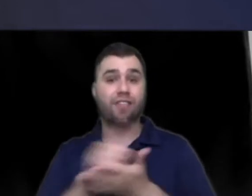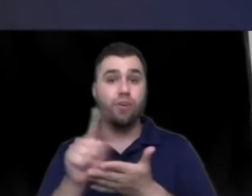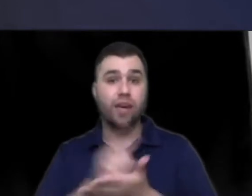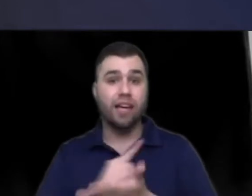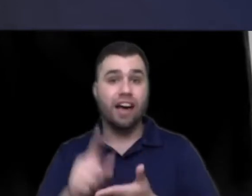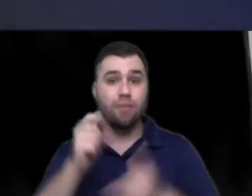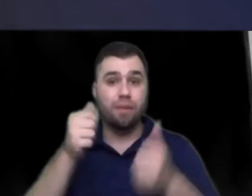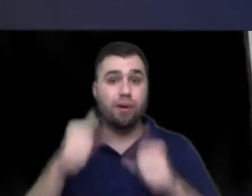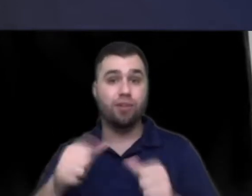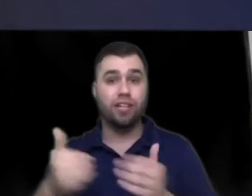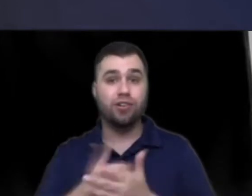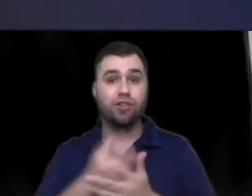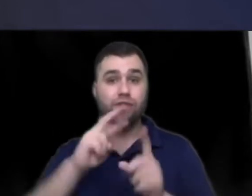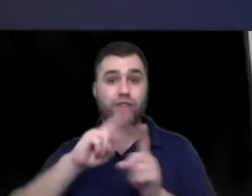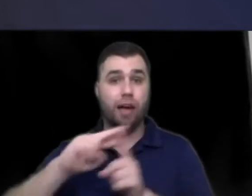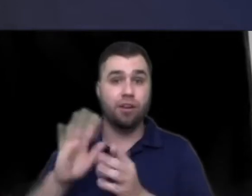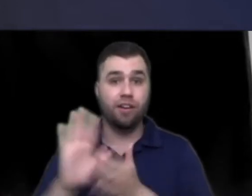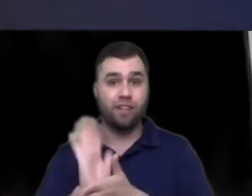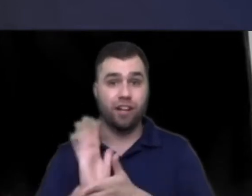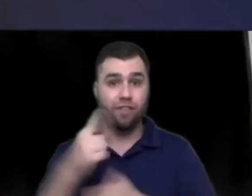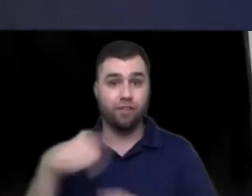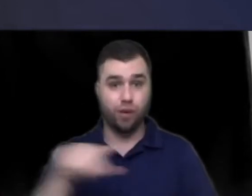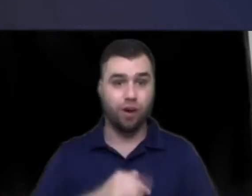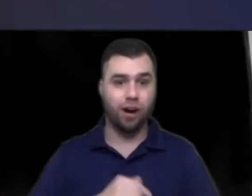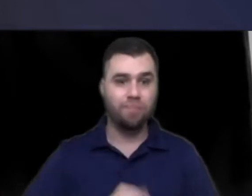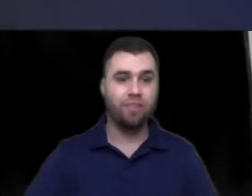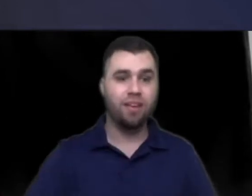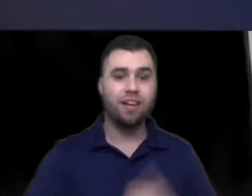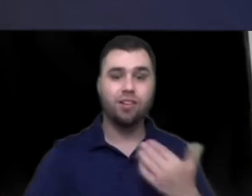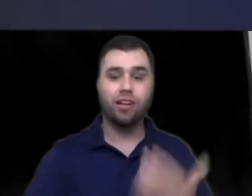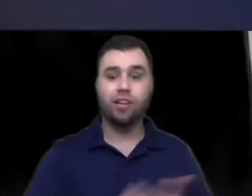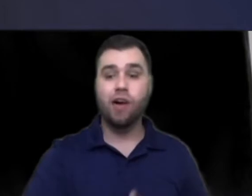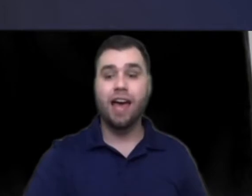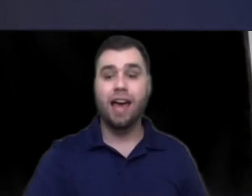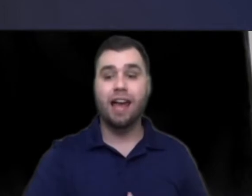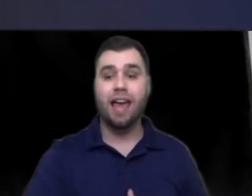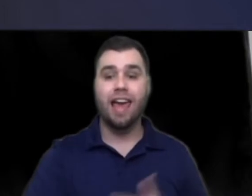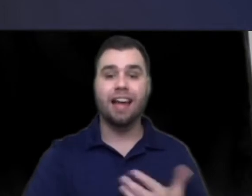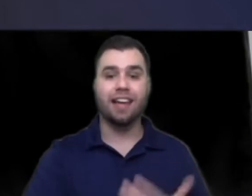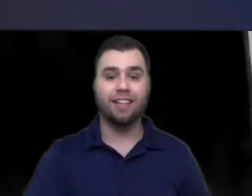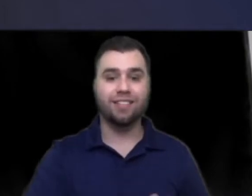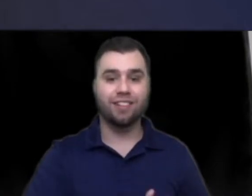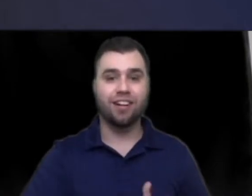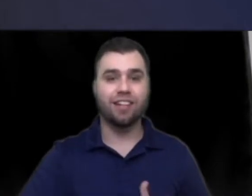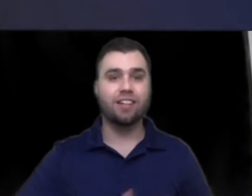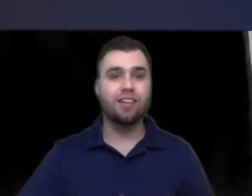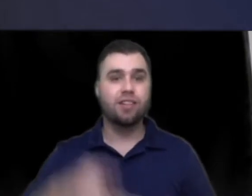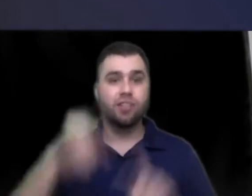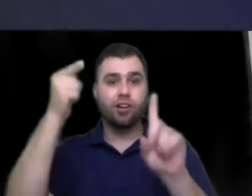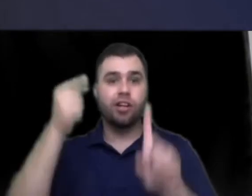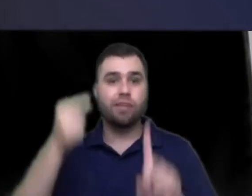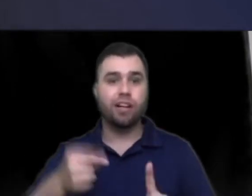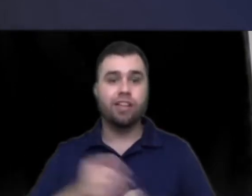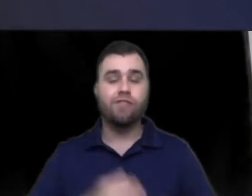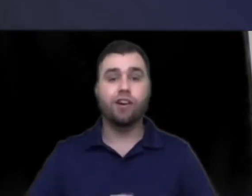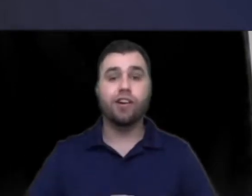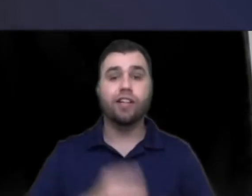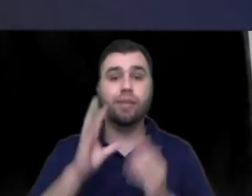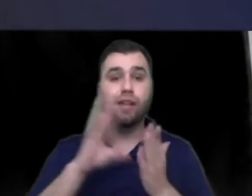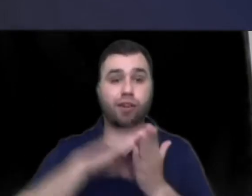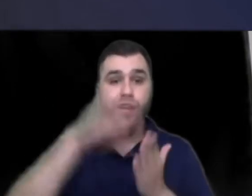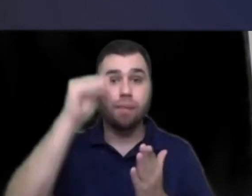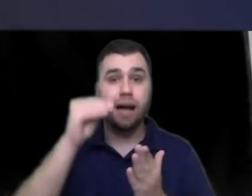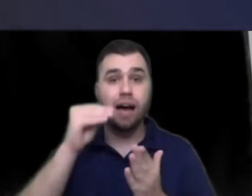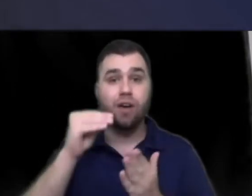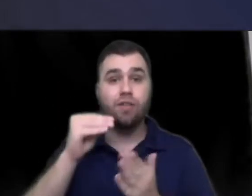every week I will be posting new vocabulary videos for you all so let's go ahead and get started so the learning objective we're going to